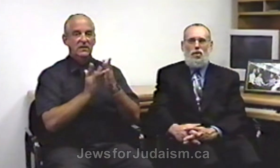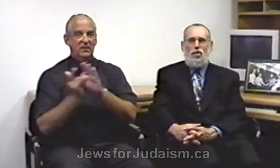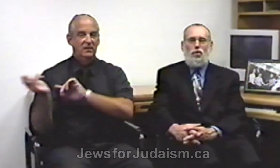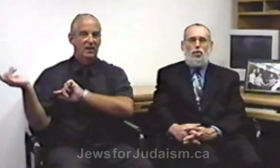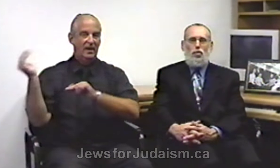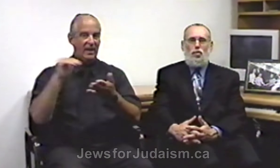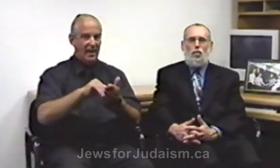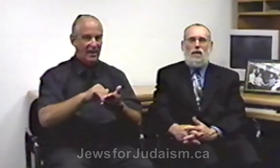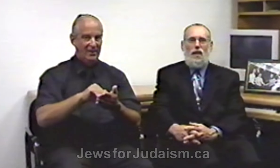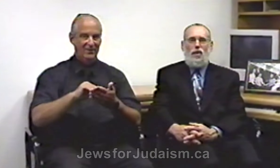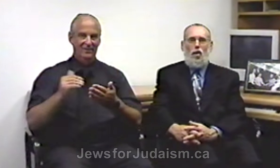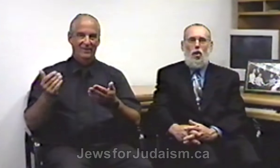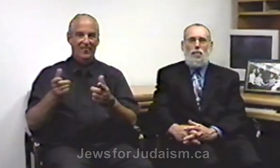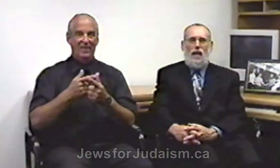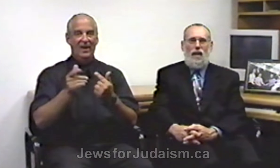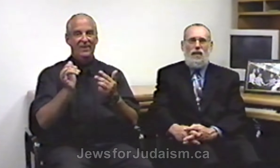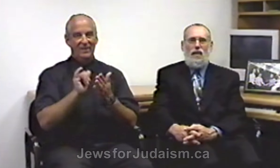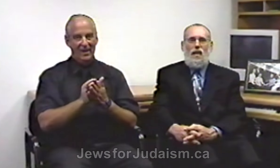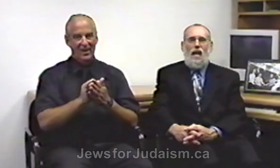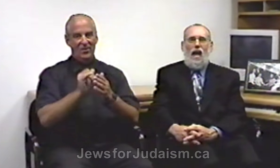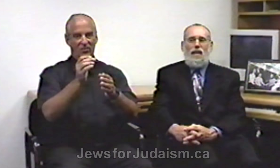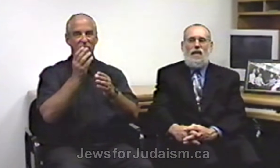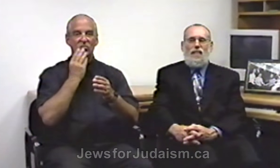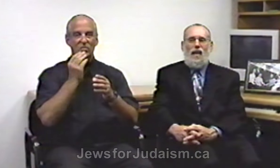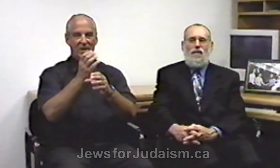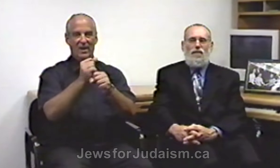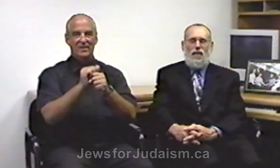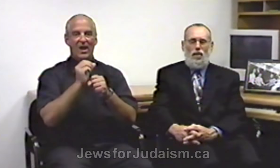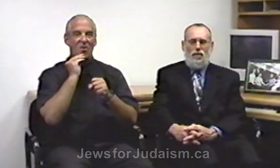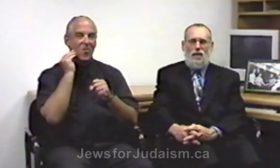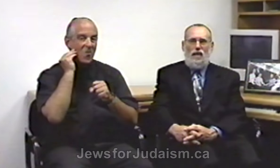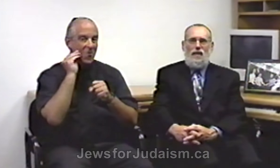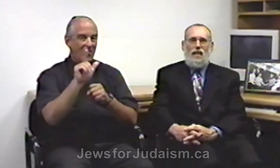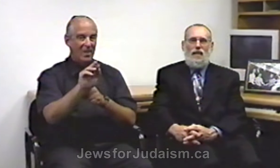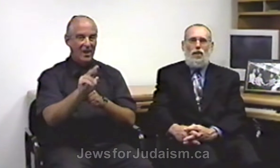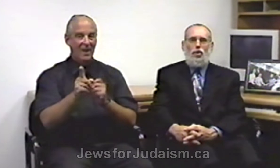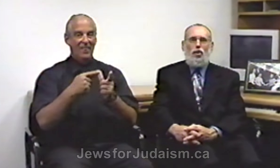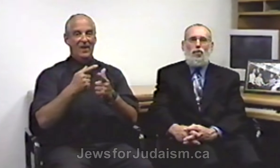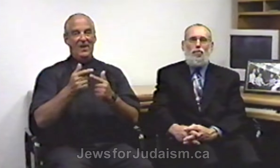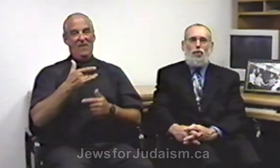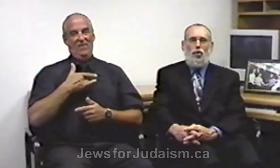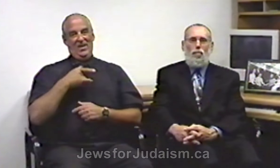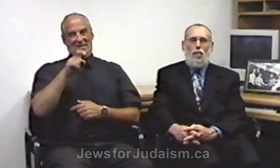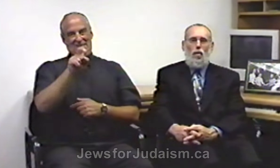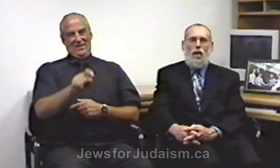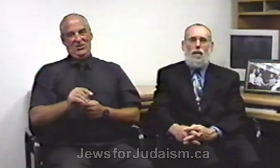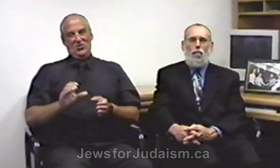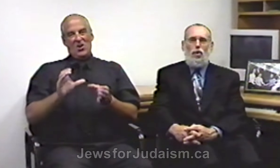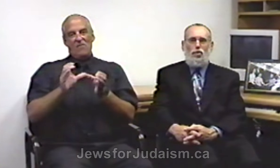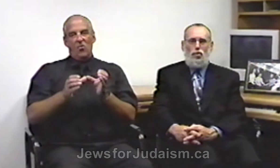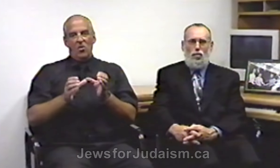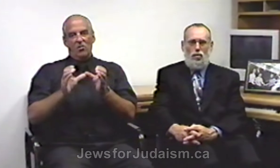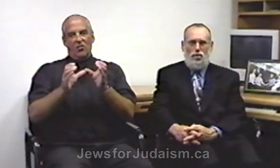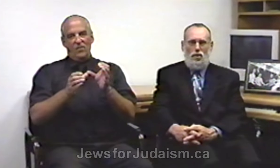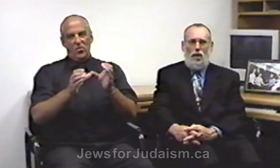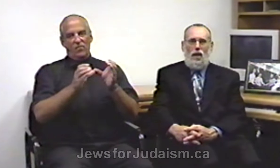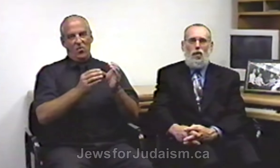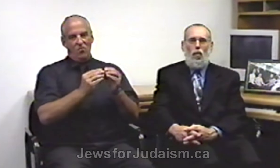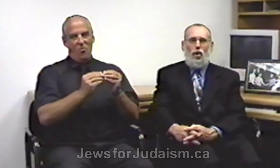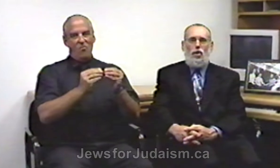the Jews would get their homeland and that they felt they needed to convert more and more Jews in order